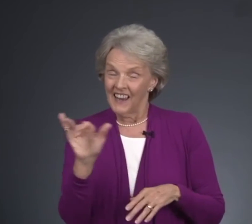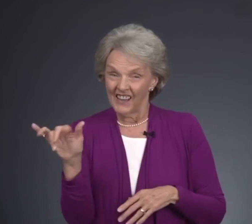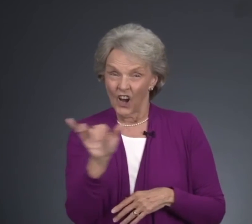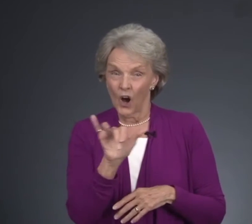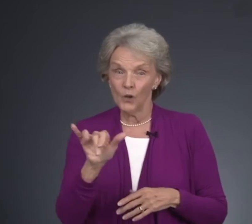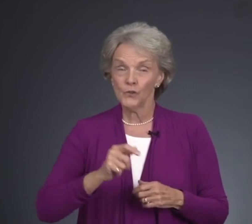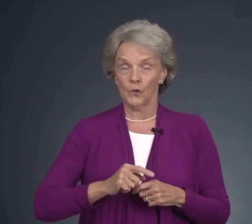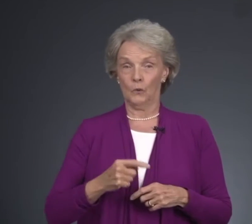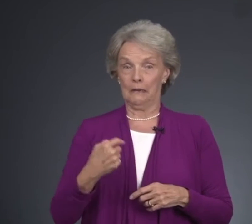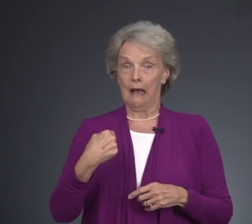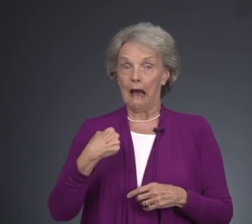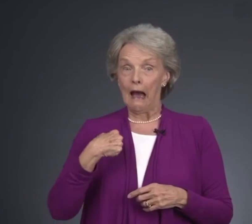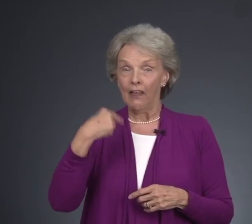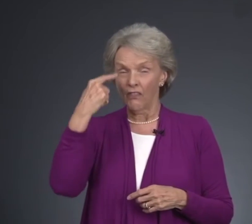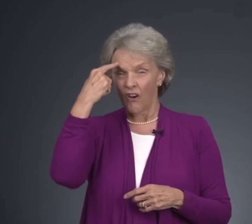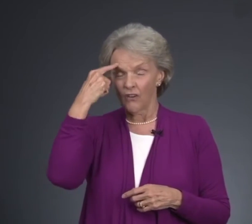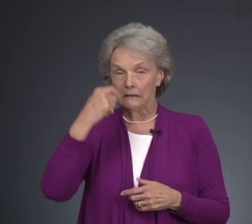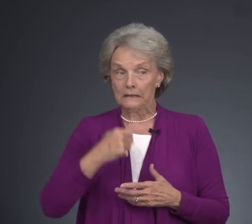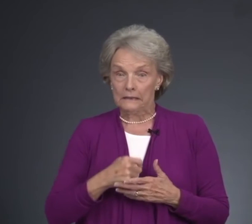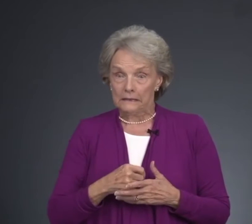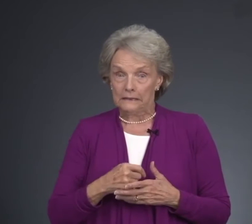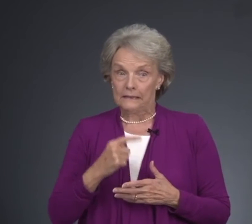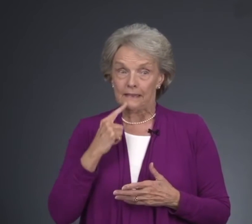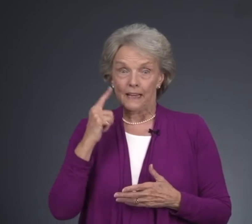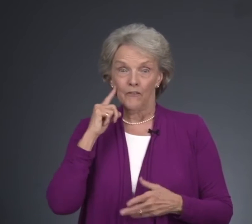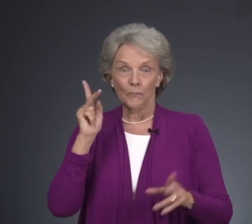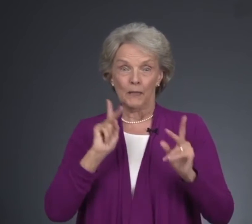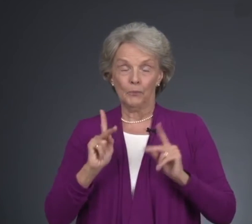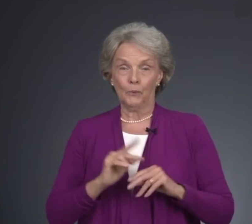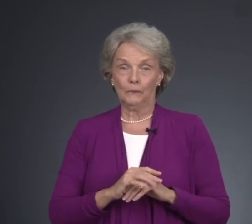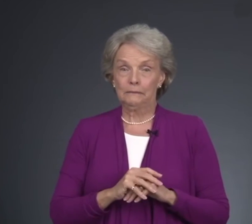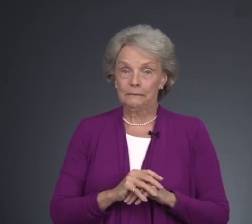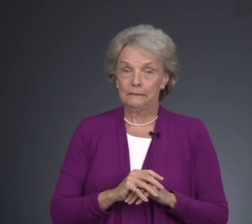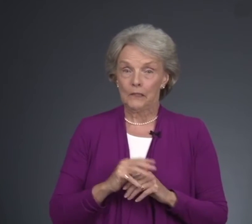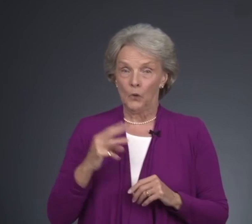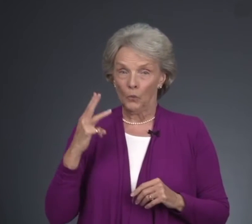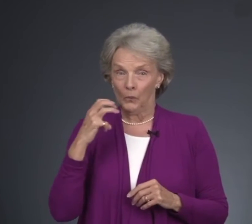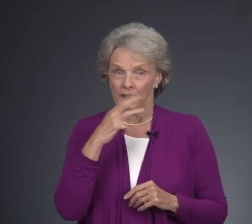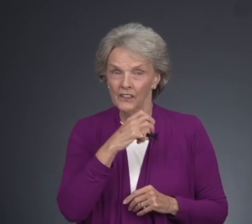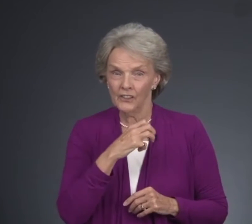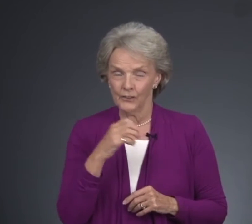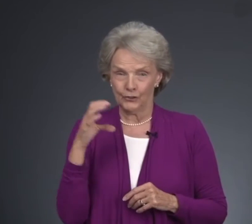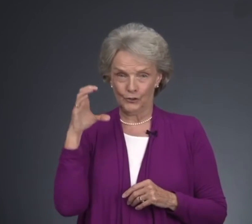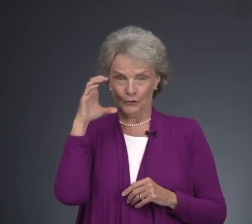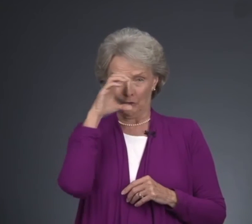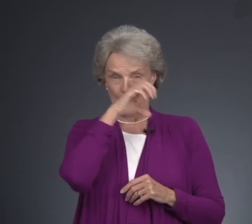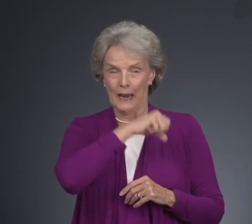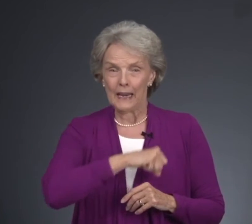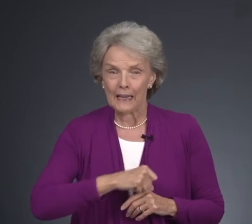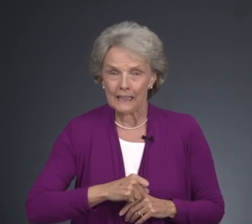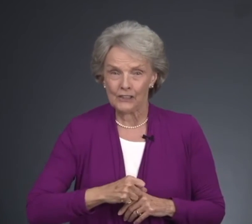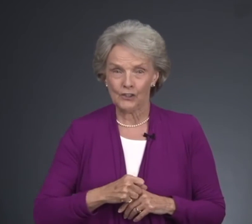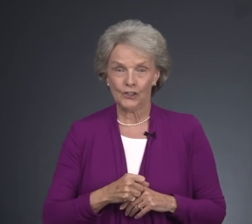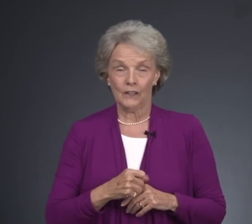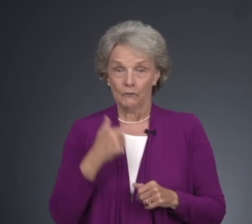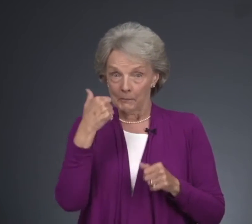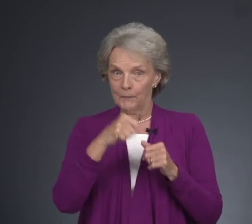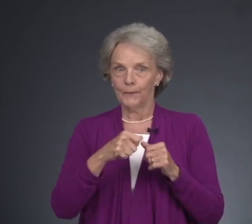And also, I thought, deaf people, weird, strange, remember,